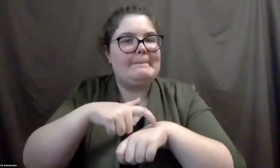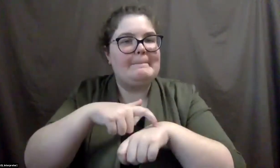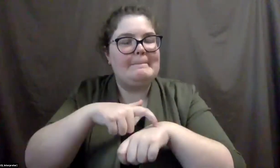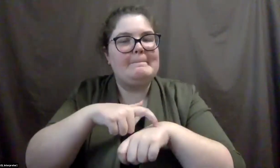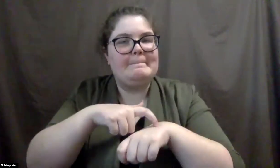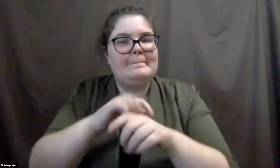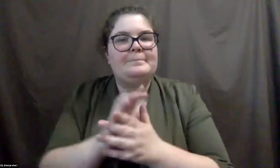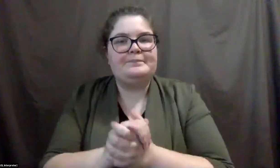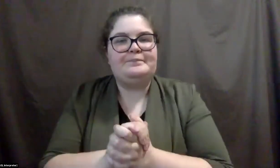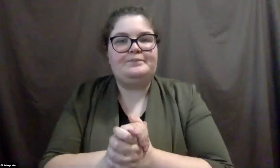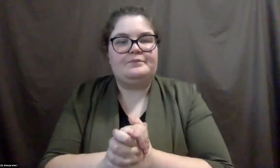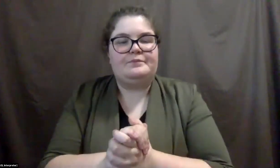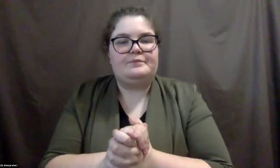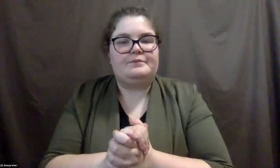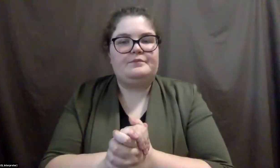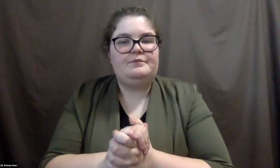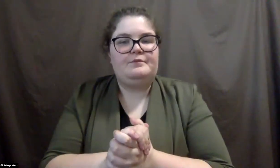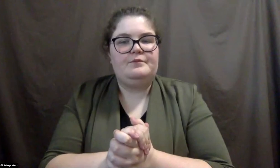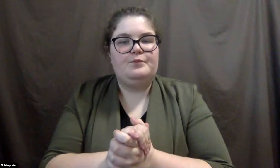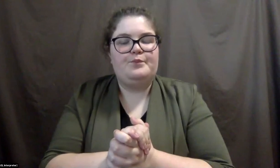artistic self. And, um,